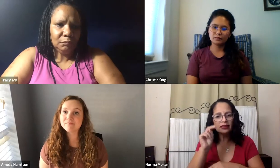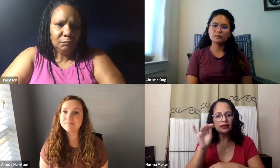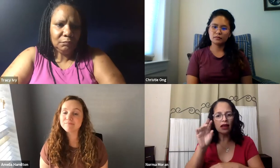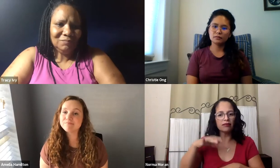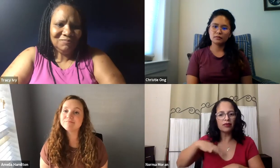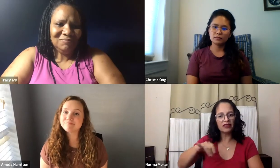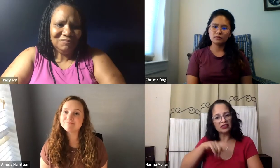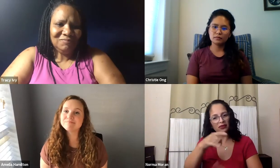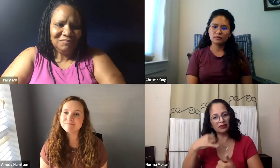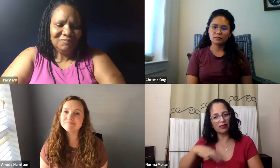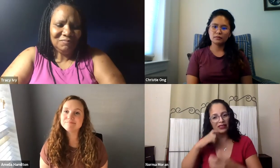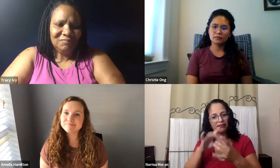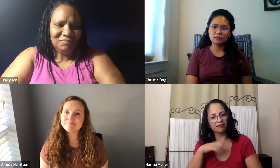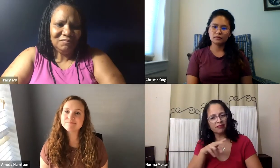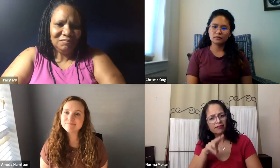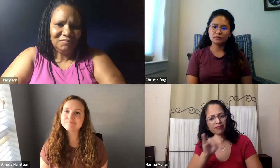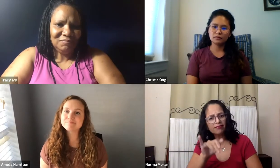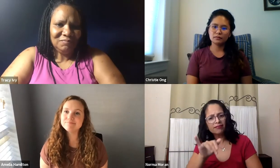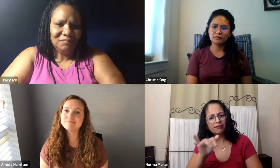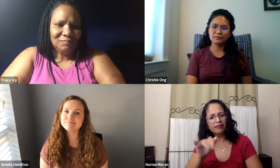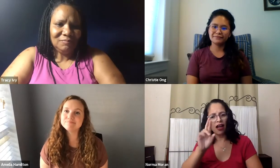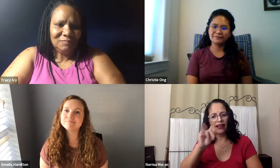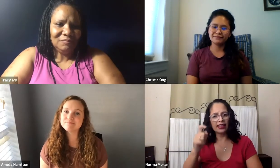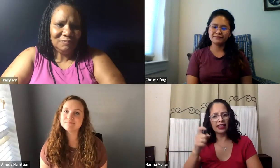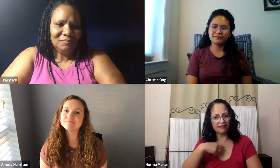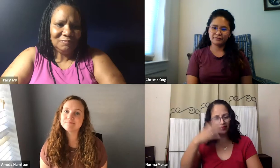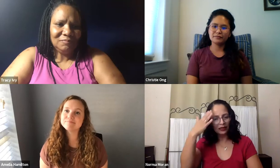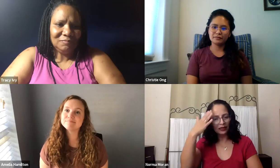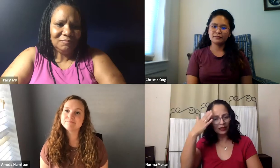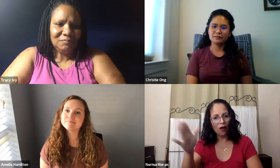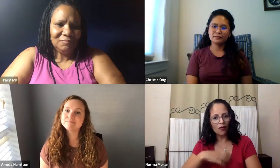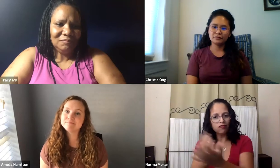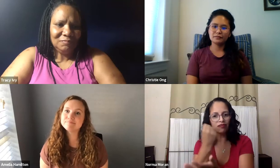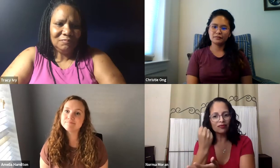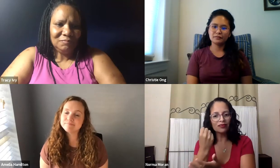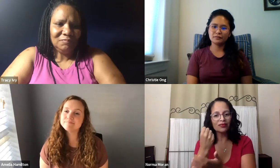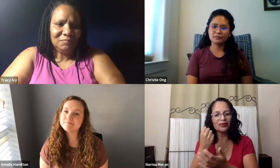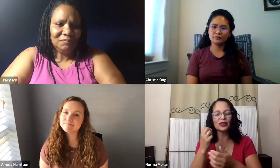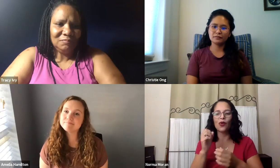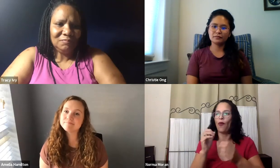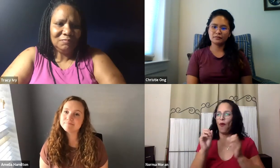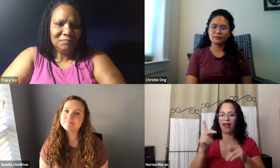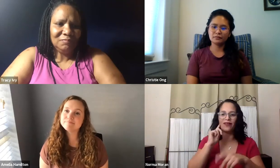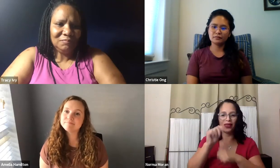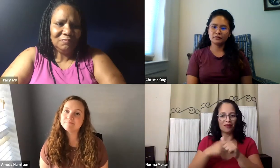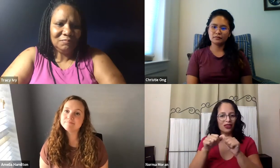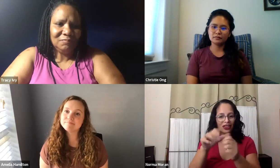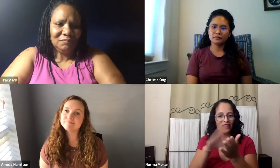You know, basically, we need to be able to learn from each other now and see where everybody is now. You know, there are so many things going on. There's TEDx and other